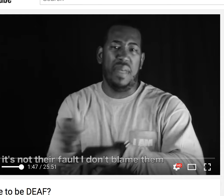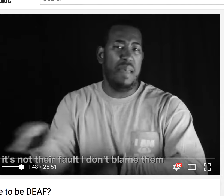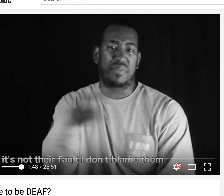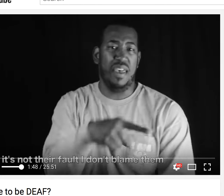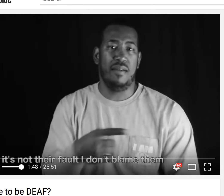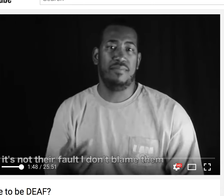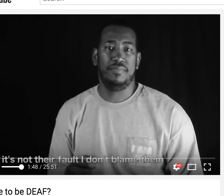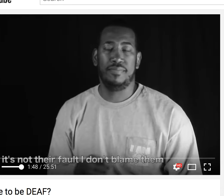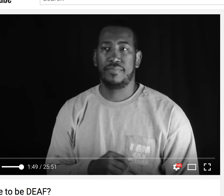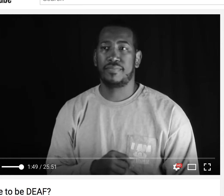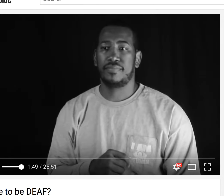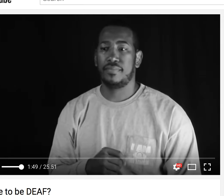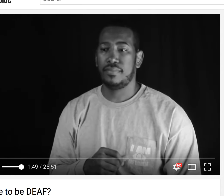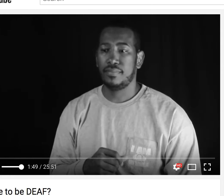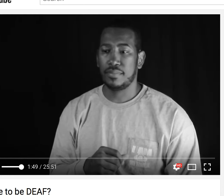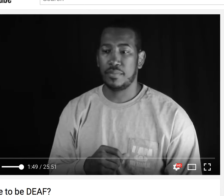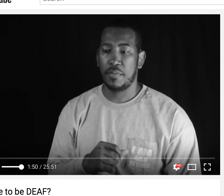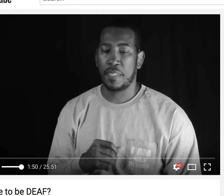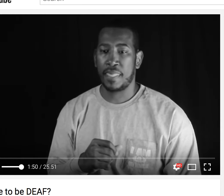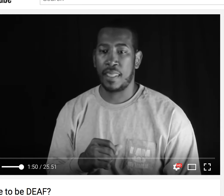their responsibility. I'm not angry at them.